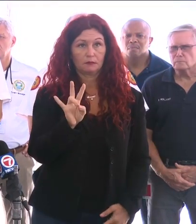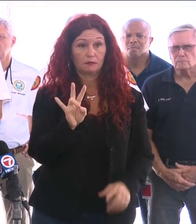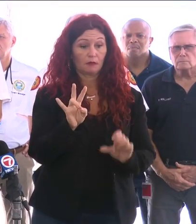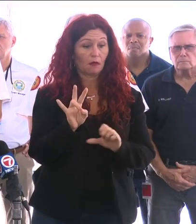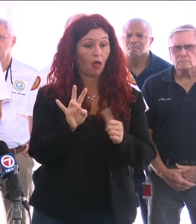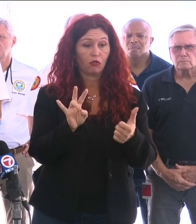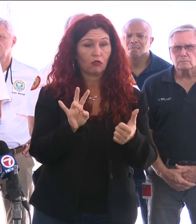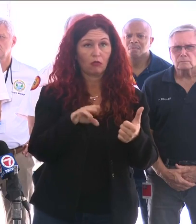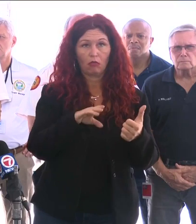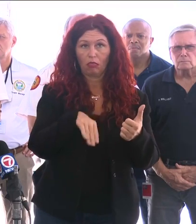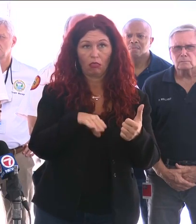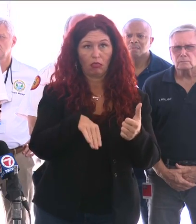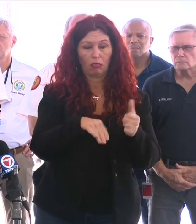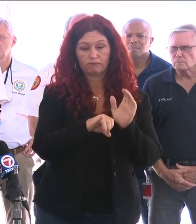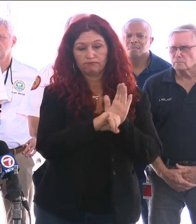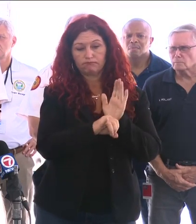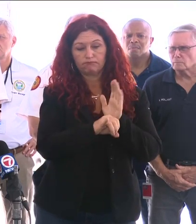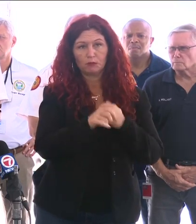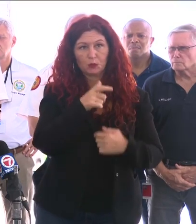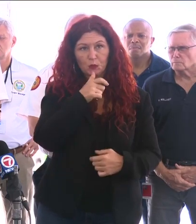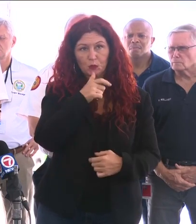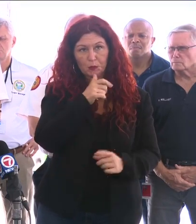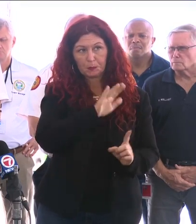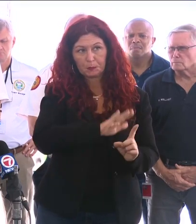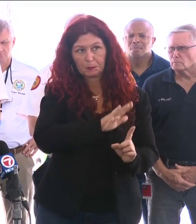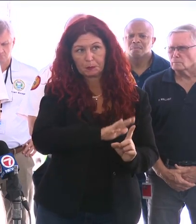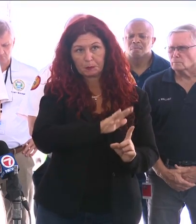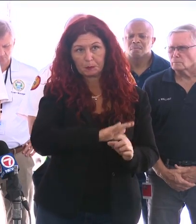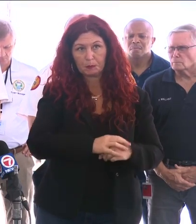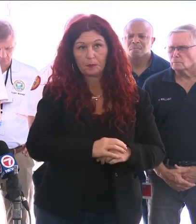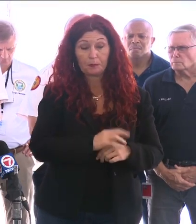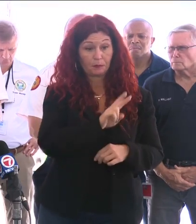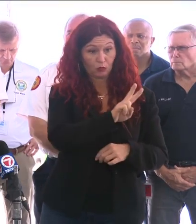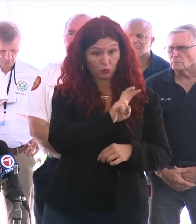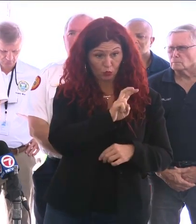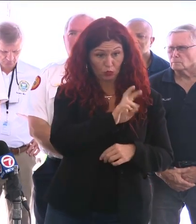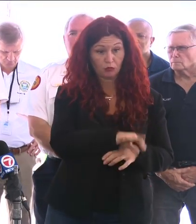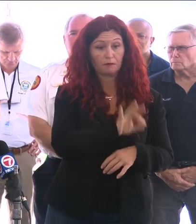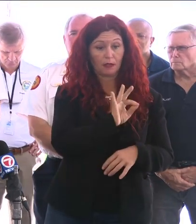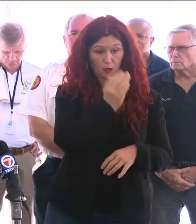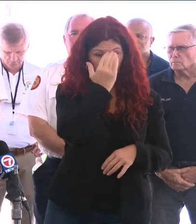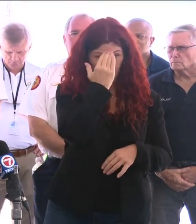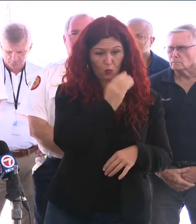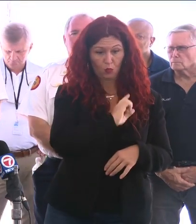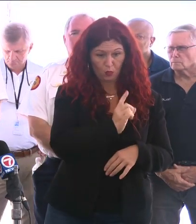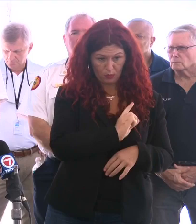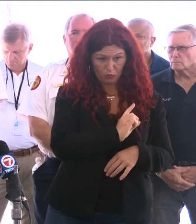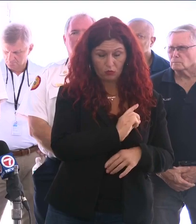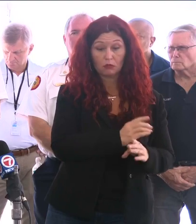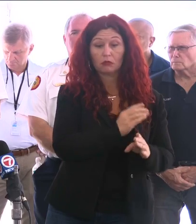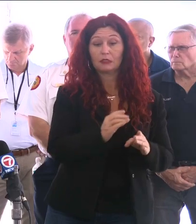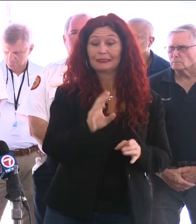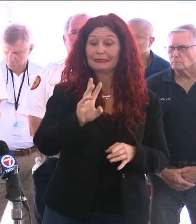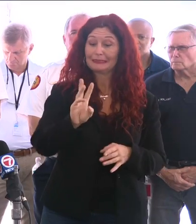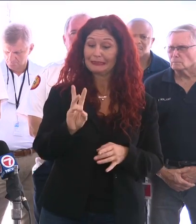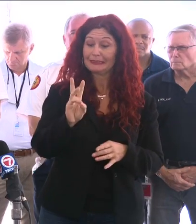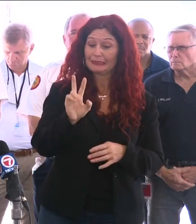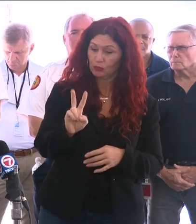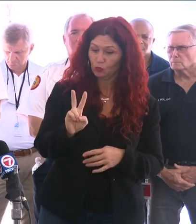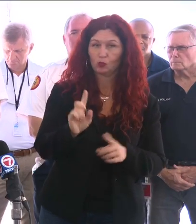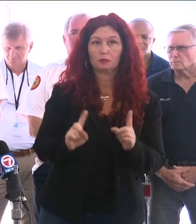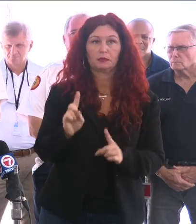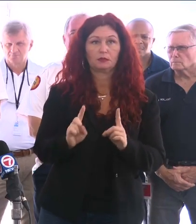200 people are accounted for with 62 people potentially still unaccounted for.